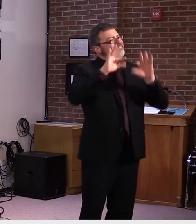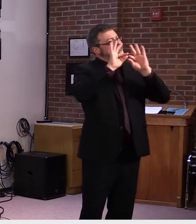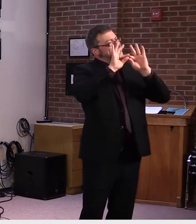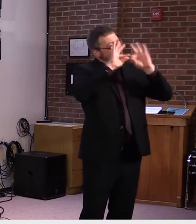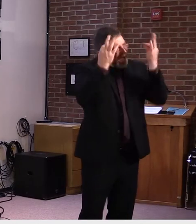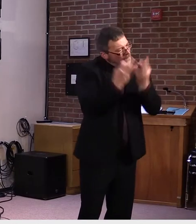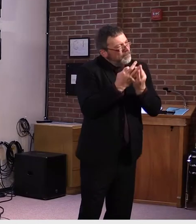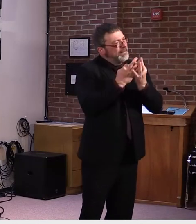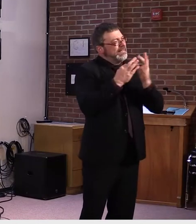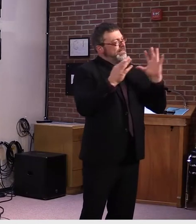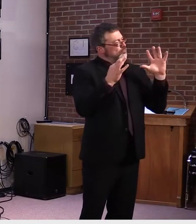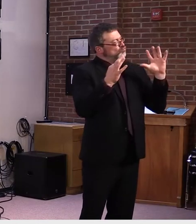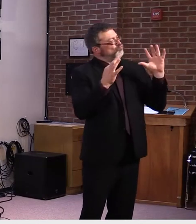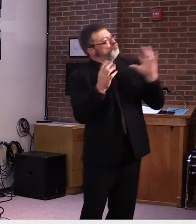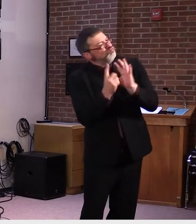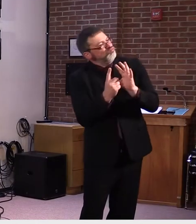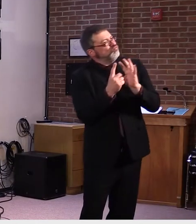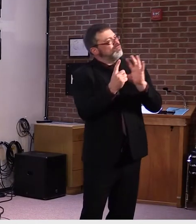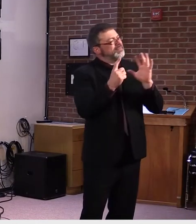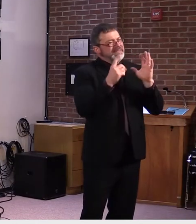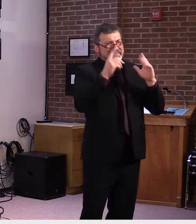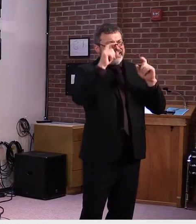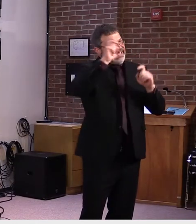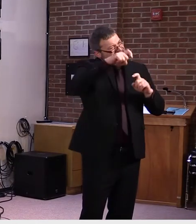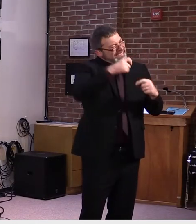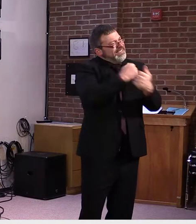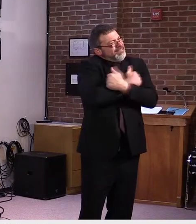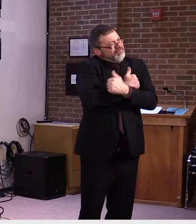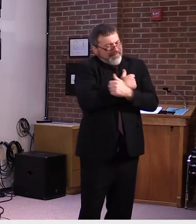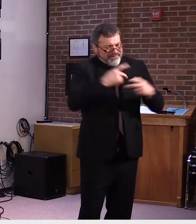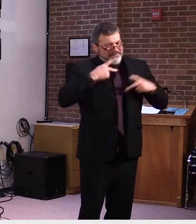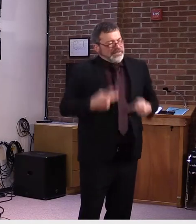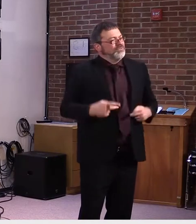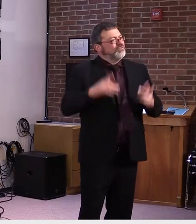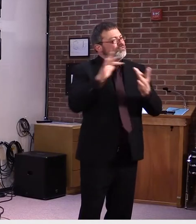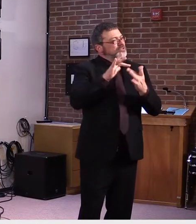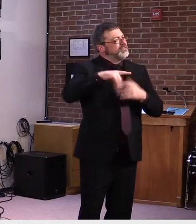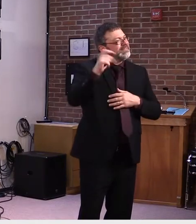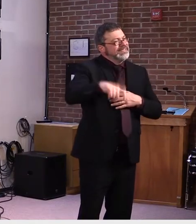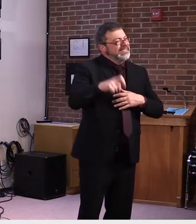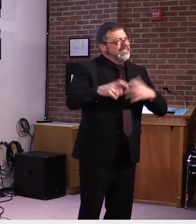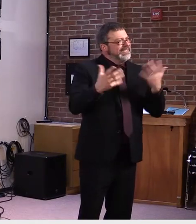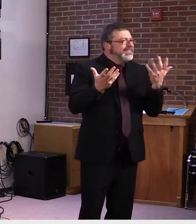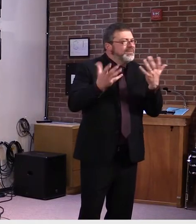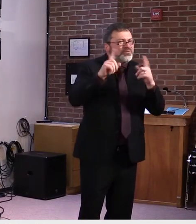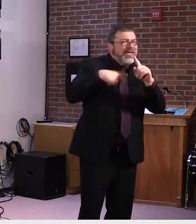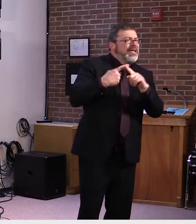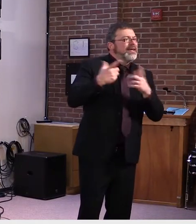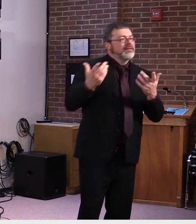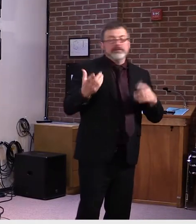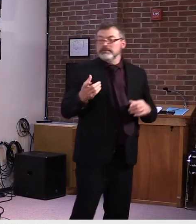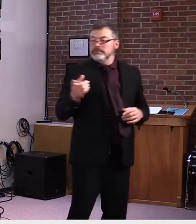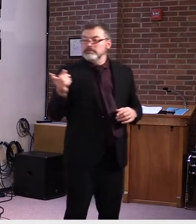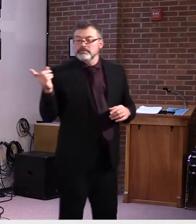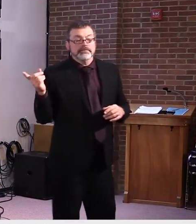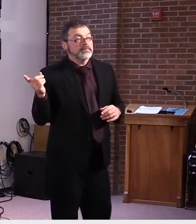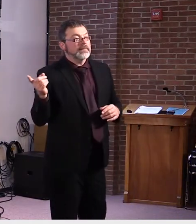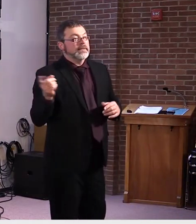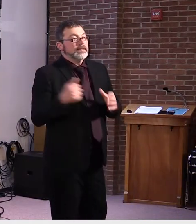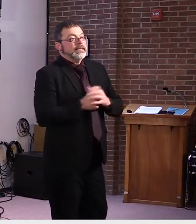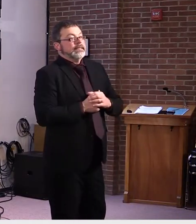one's hands. What do you need to see for that to be able to happen again? To be honest, Kat, I mean,